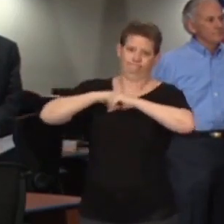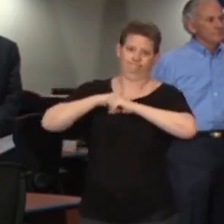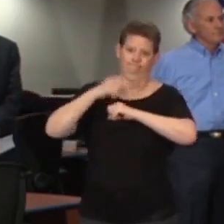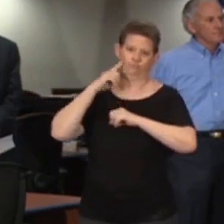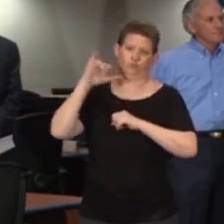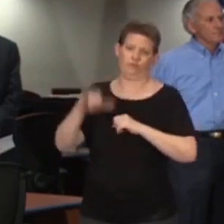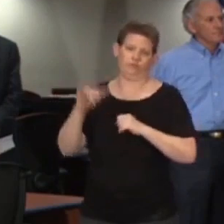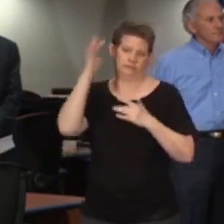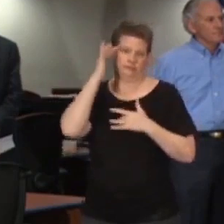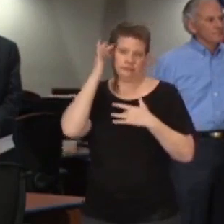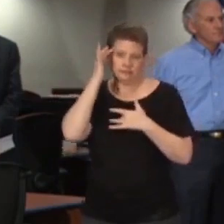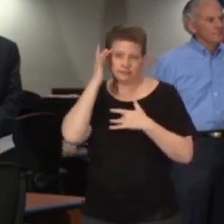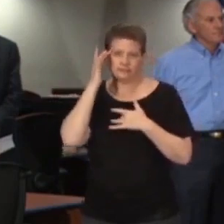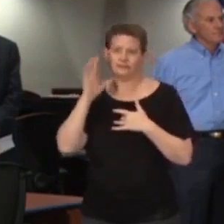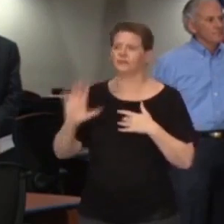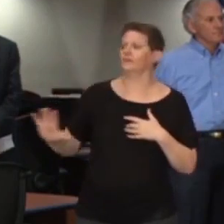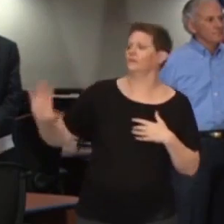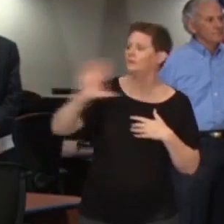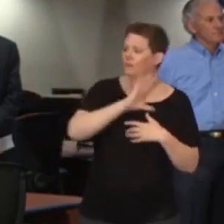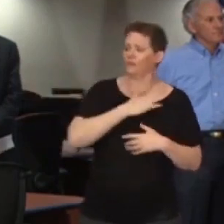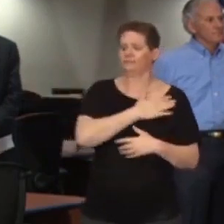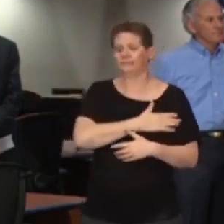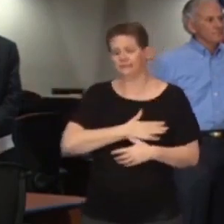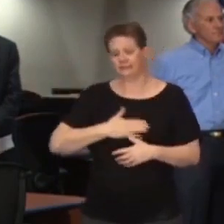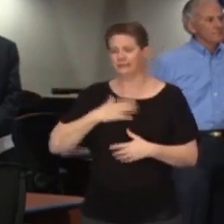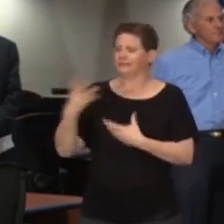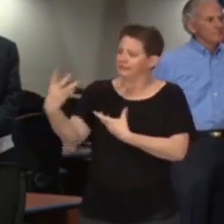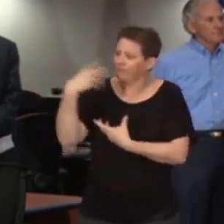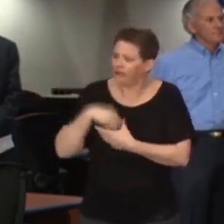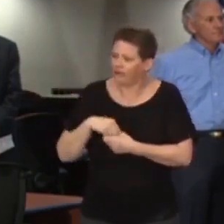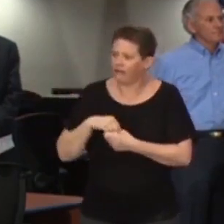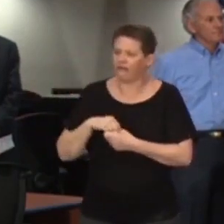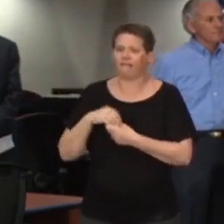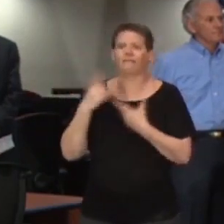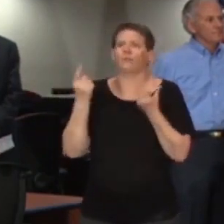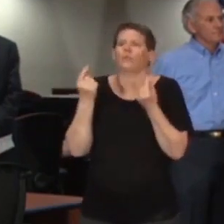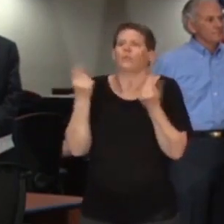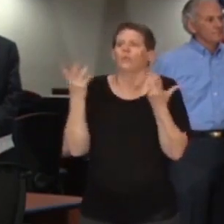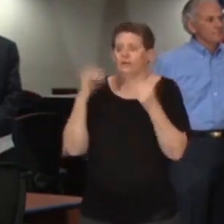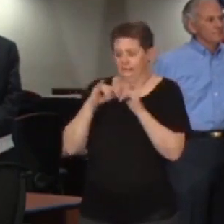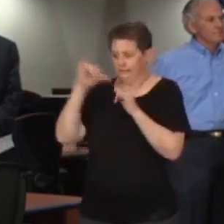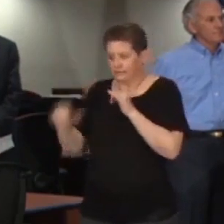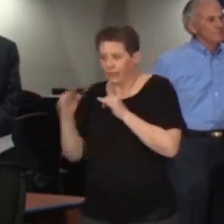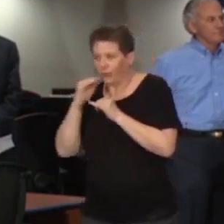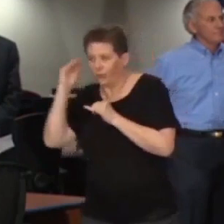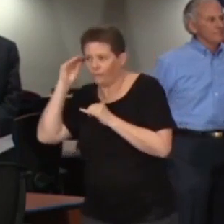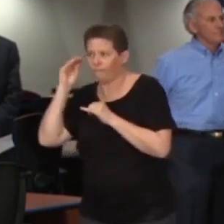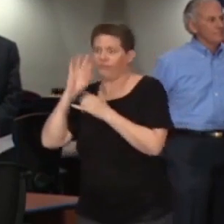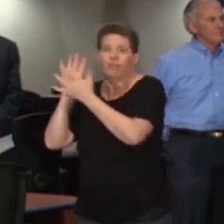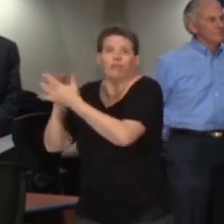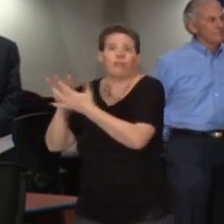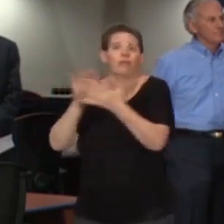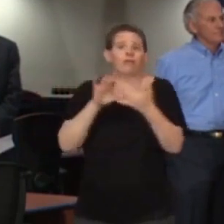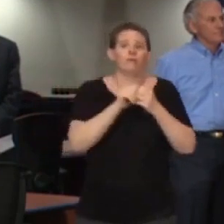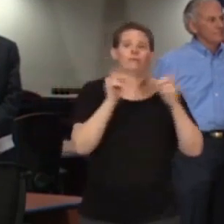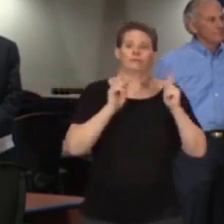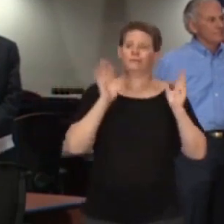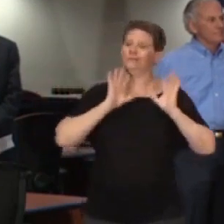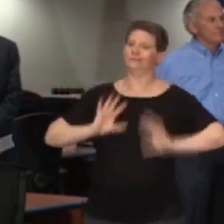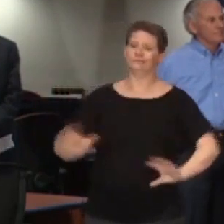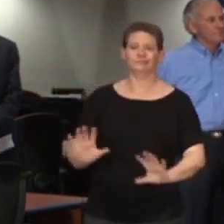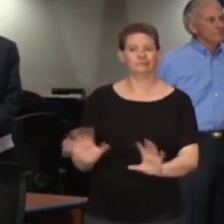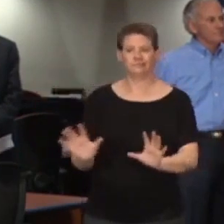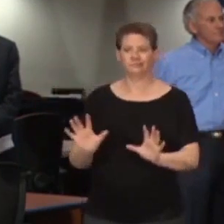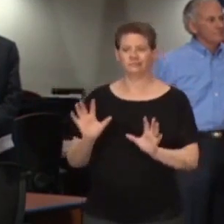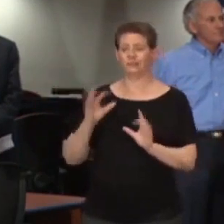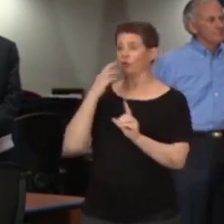to please do your part to stay home and limit your close contact with others so that we can spread so that we can slow the spread of COVID